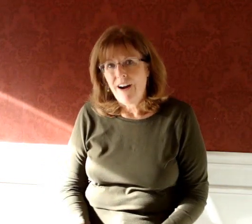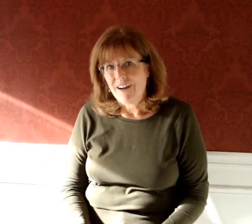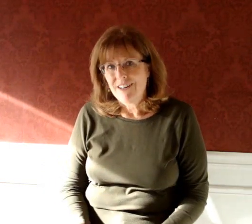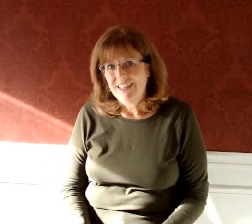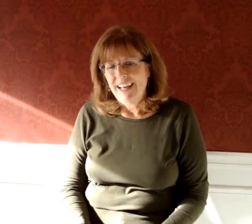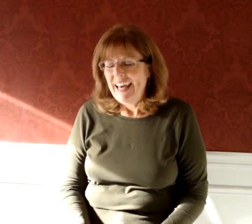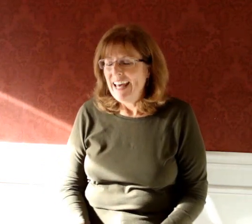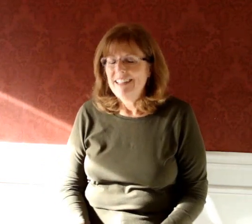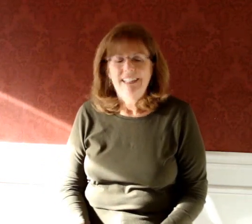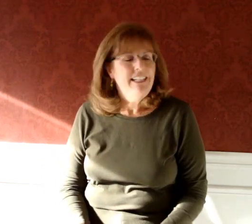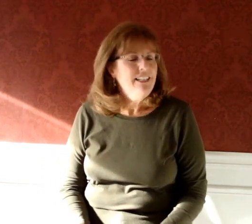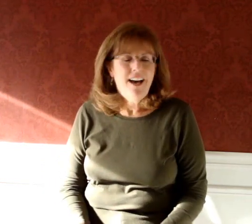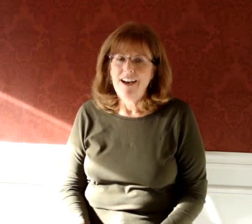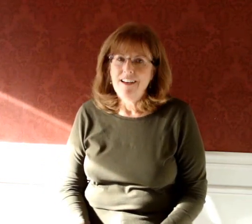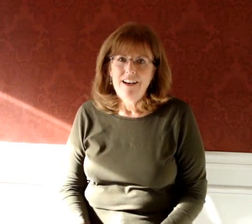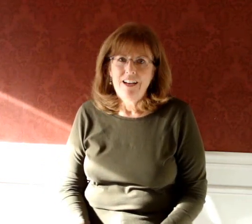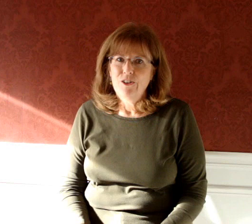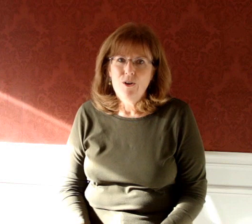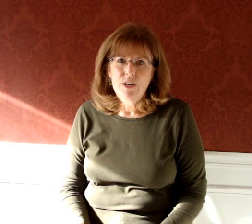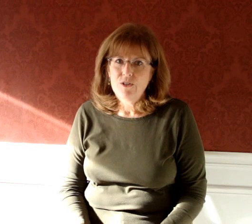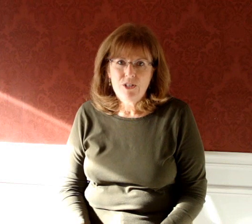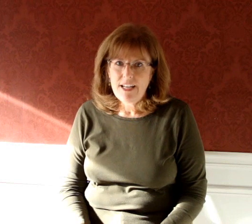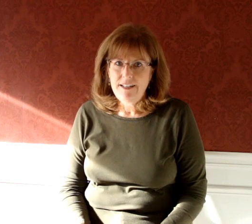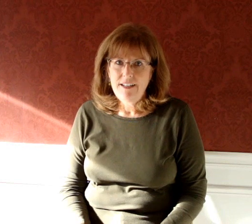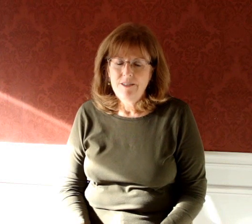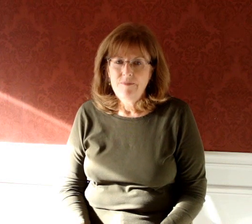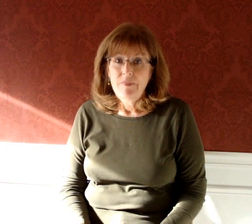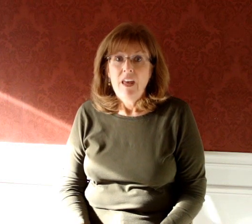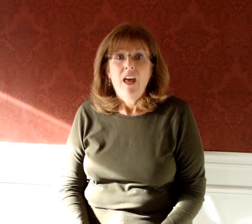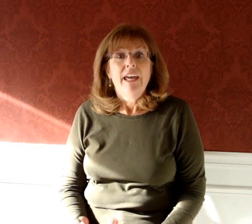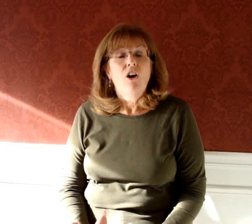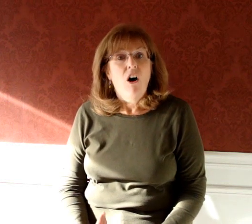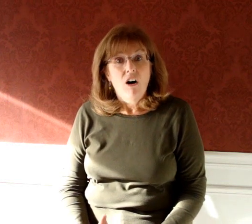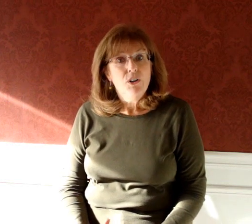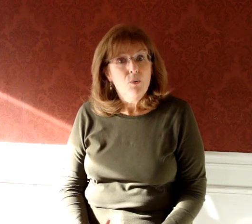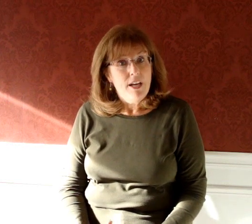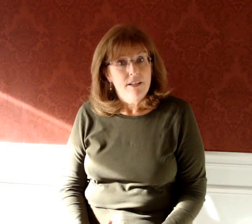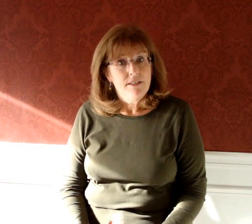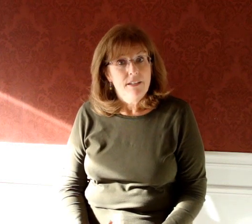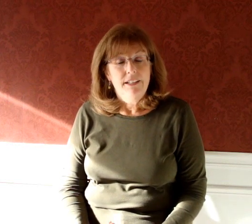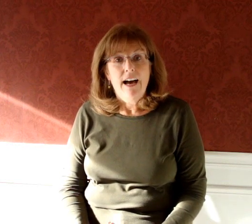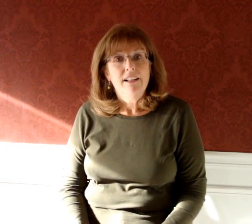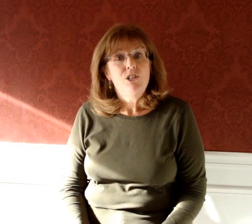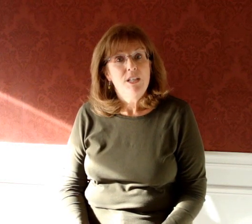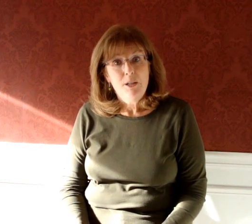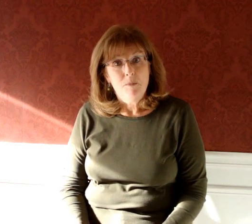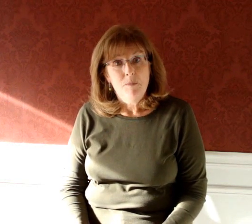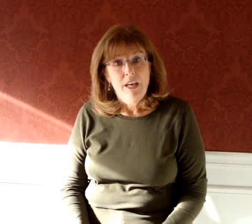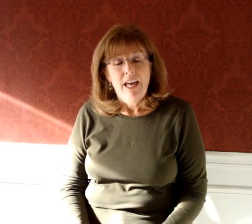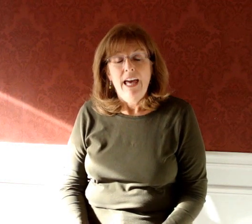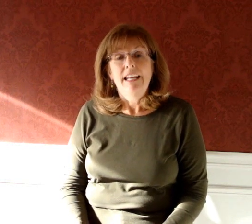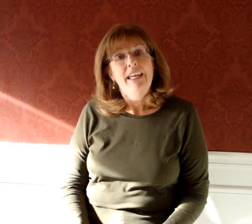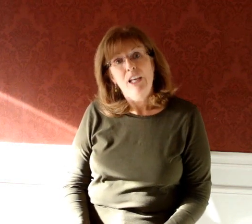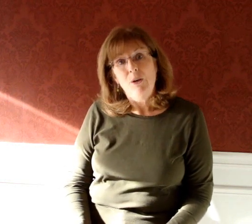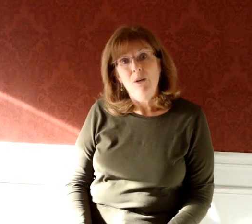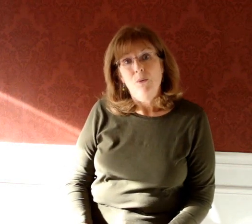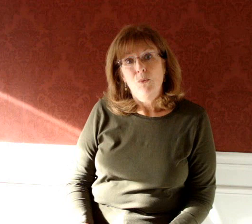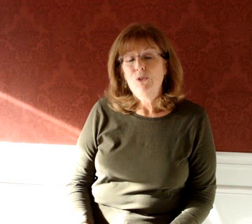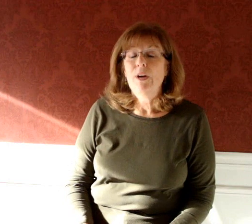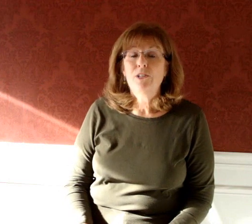heart, and lean not on your own understanding. In all your ways acknowledge Him, and He will direct